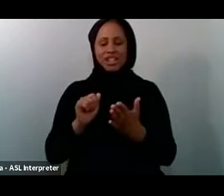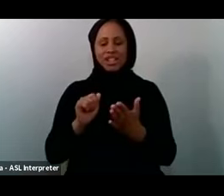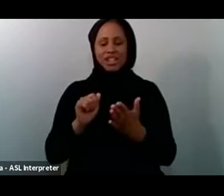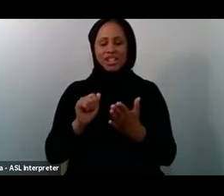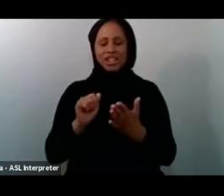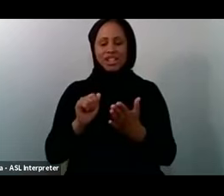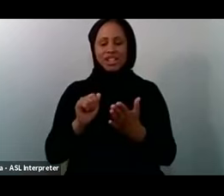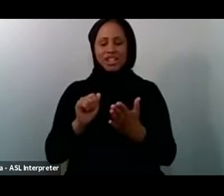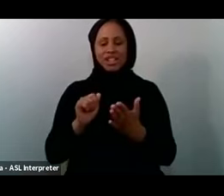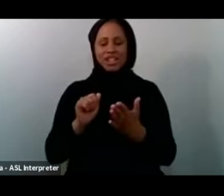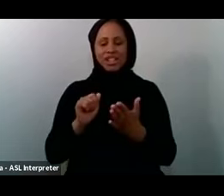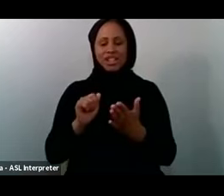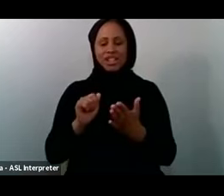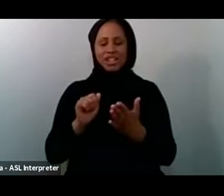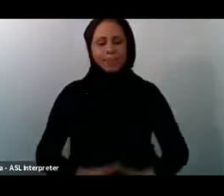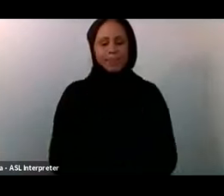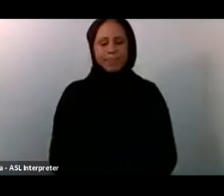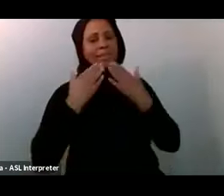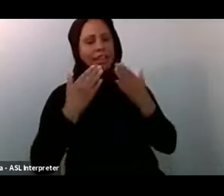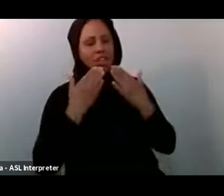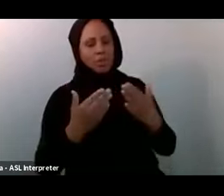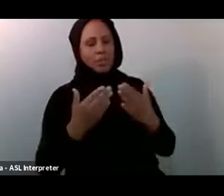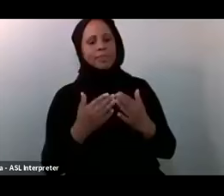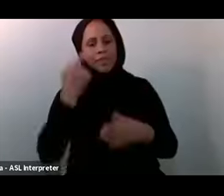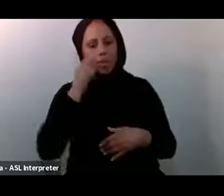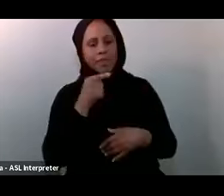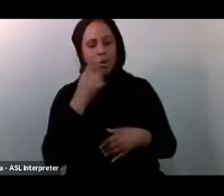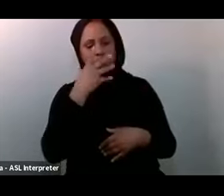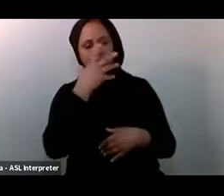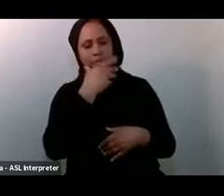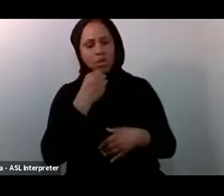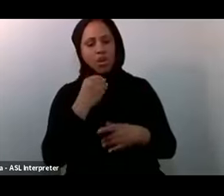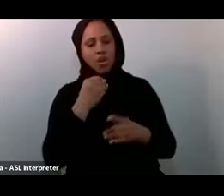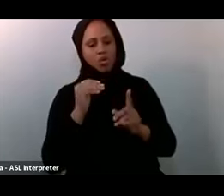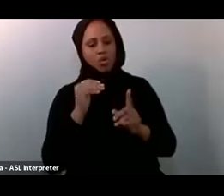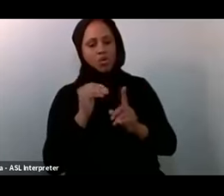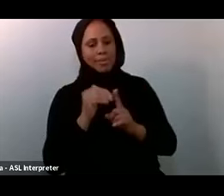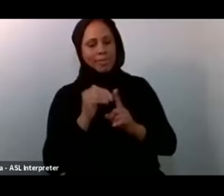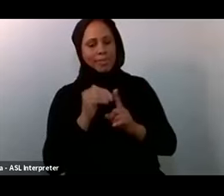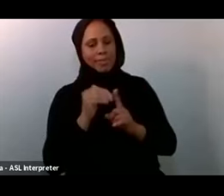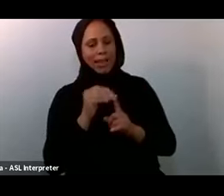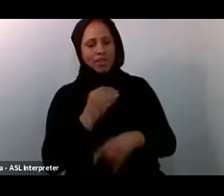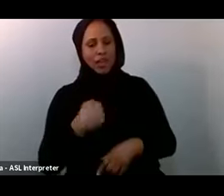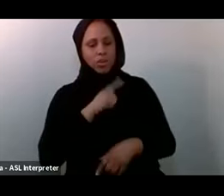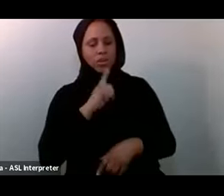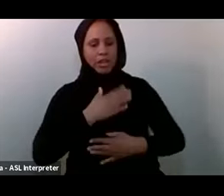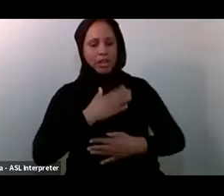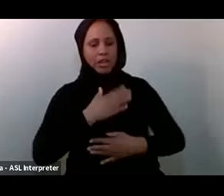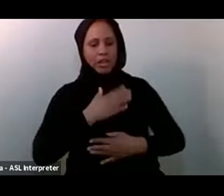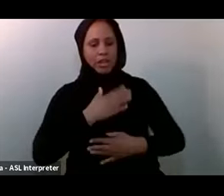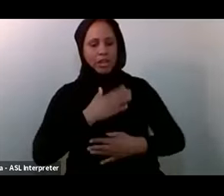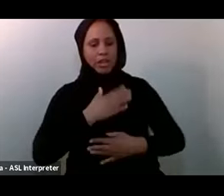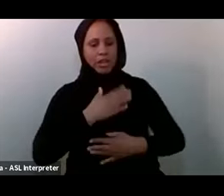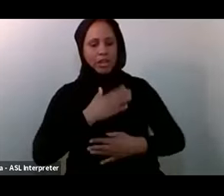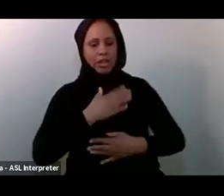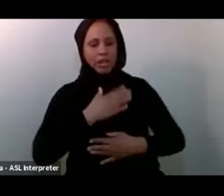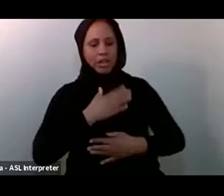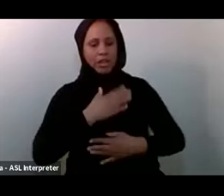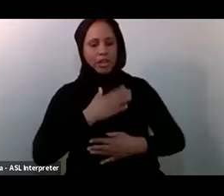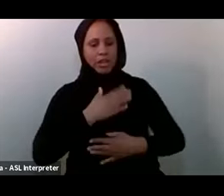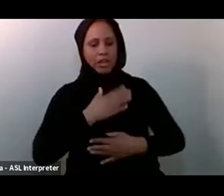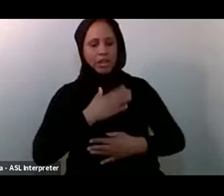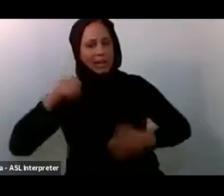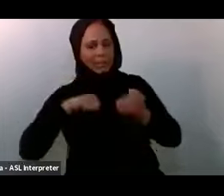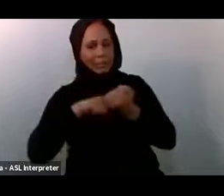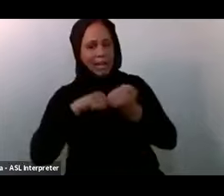Jazakum Allah Khair Shaykh Nauman For those Beautiful Reminders And we Really Really Appreciate You Speaking On behalf Of this Population